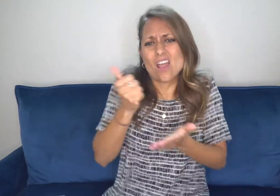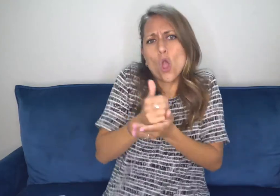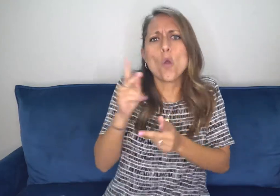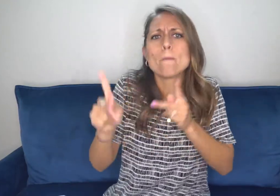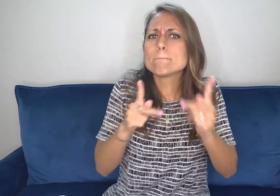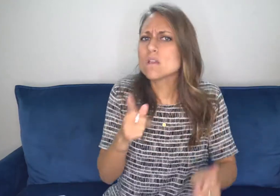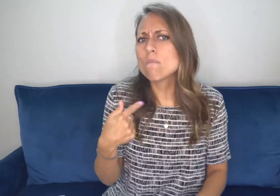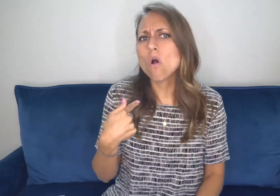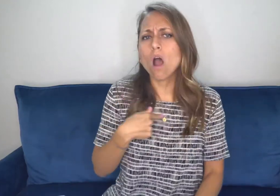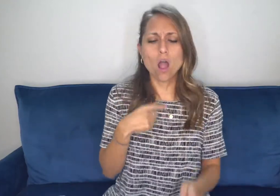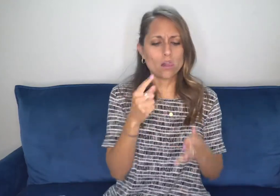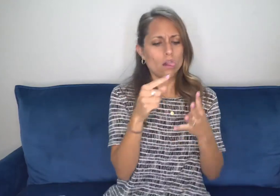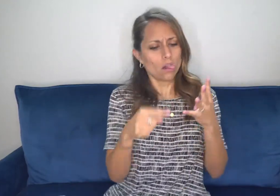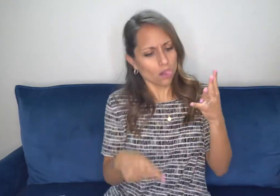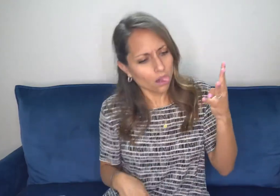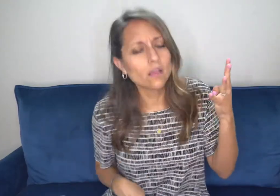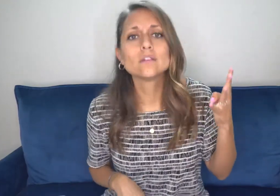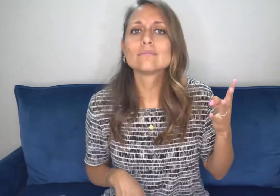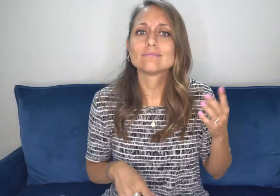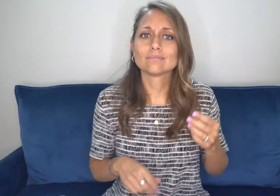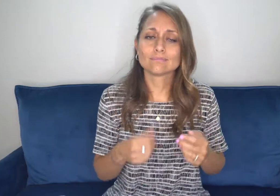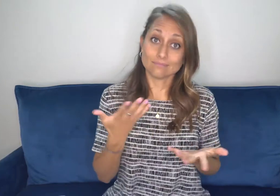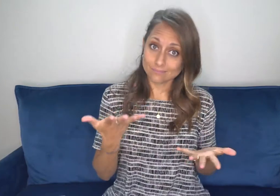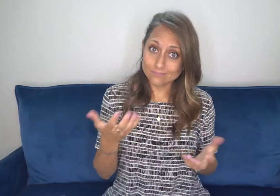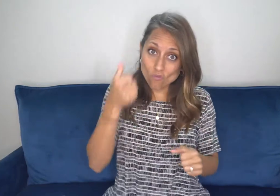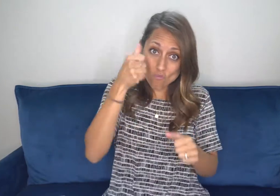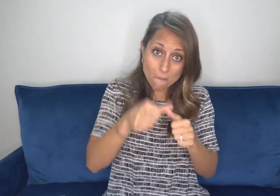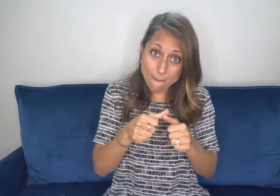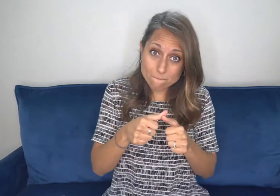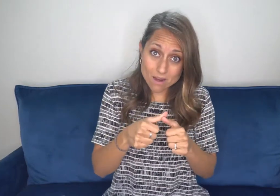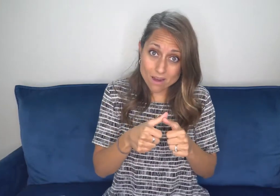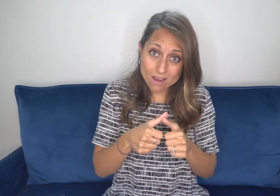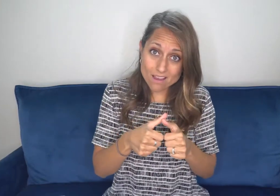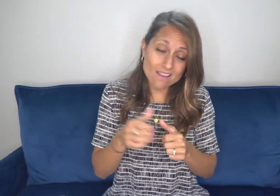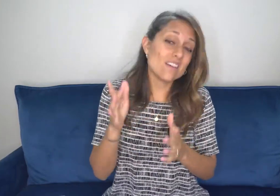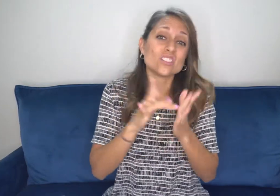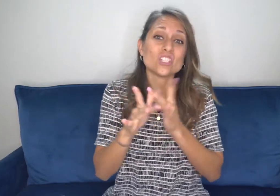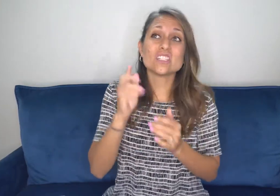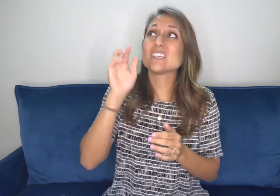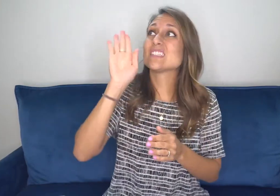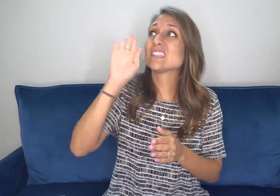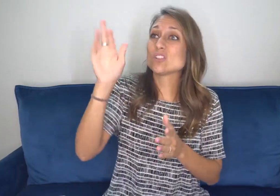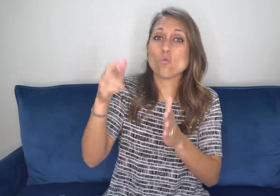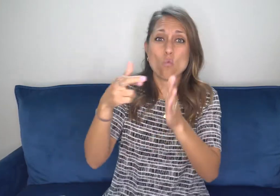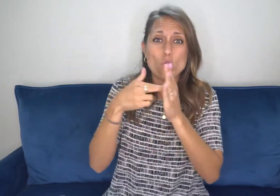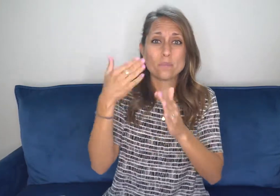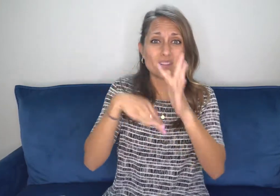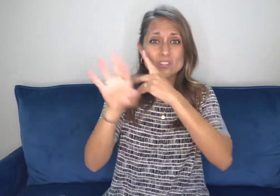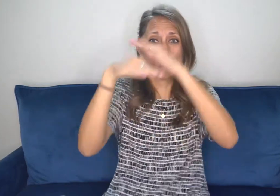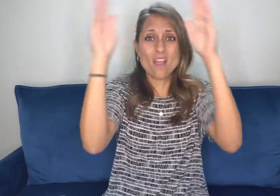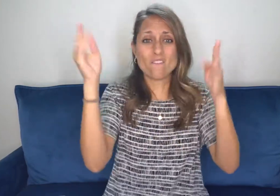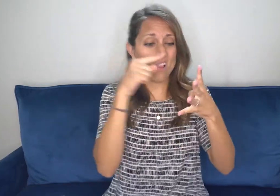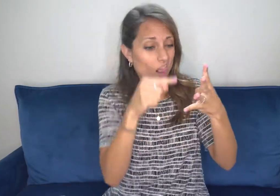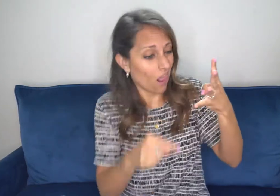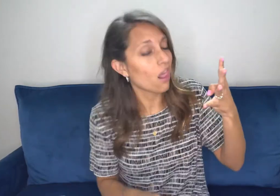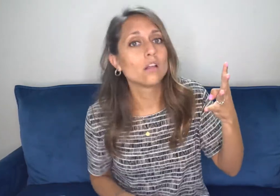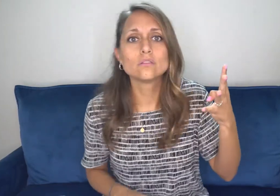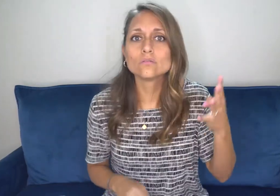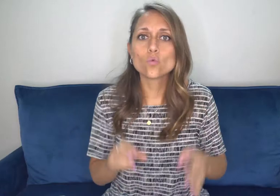sometimes feel like they deserve heaven because they're nice. They do good. They're polite. But remember that